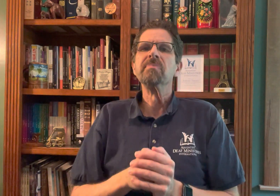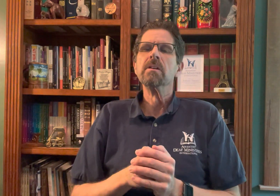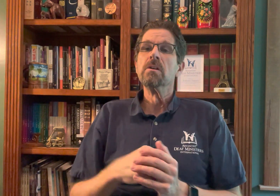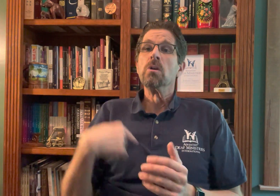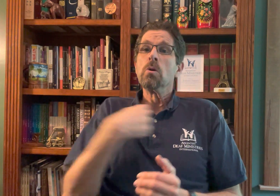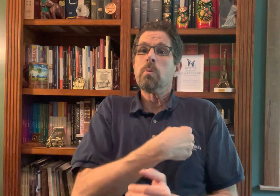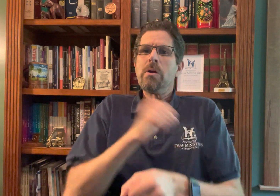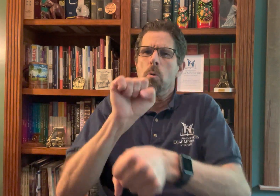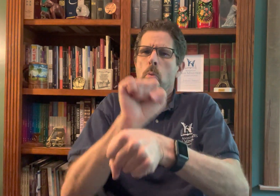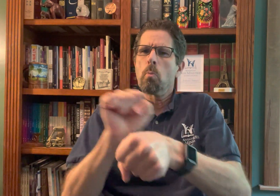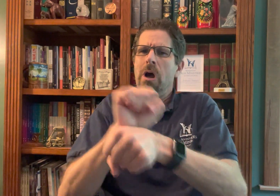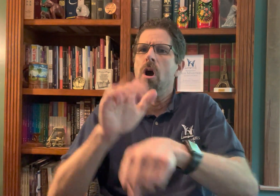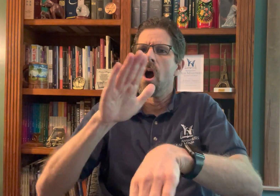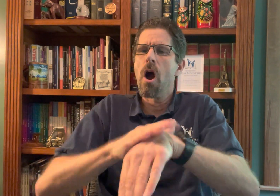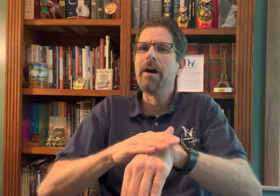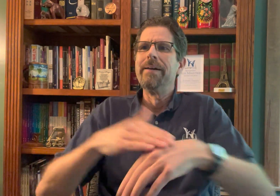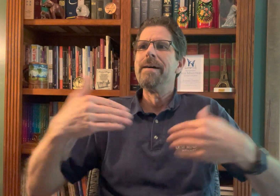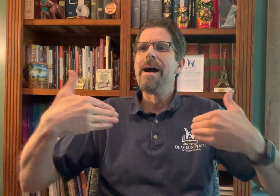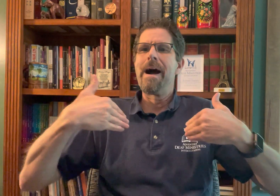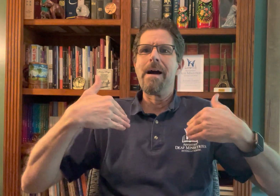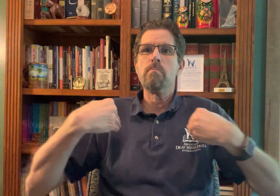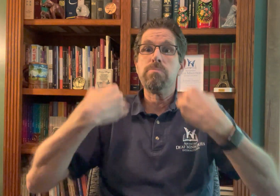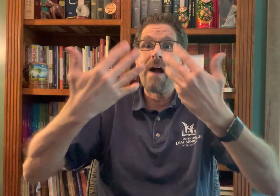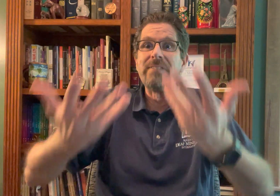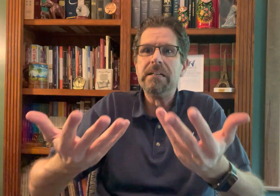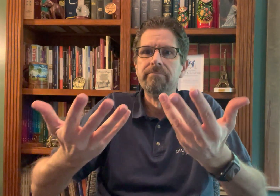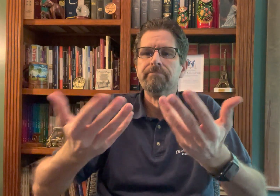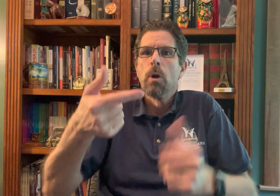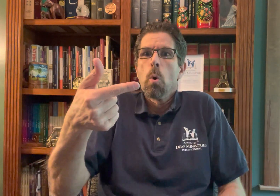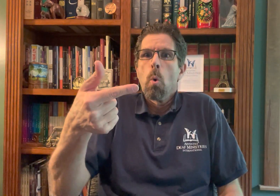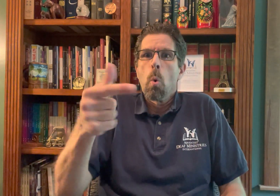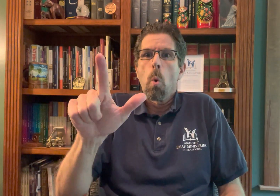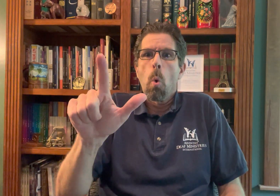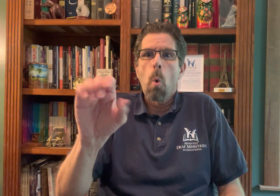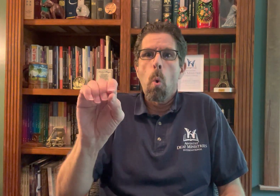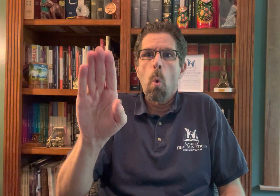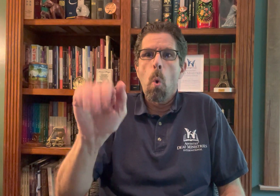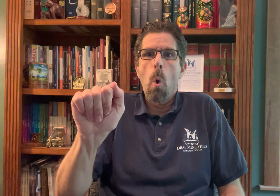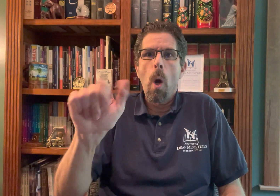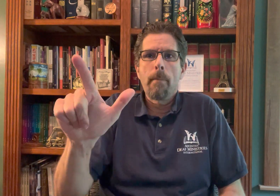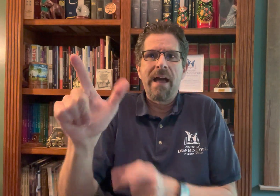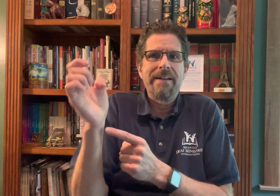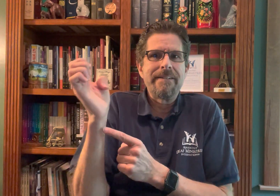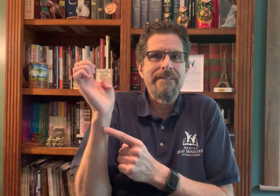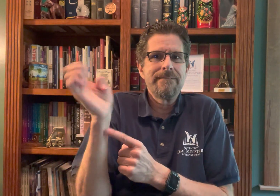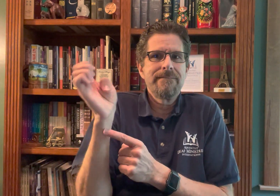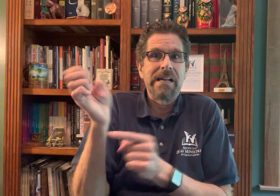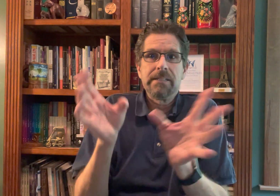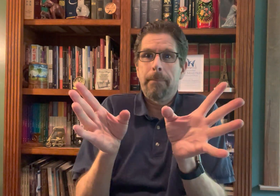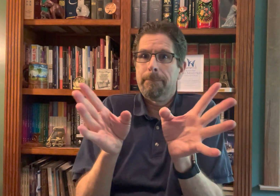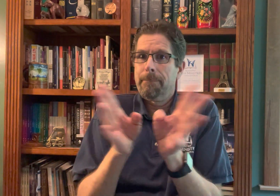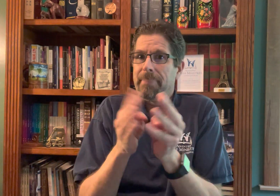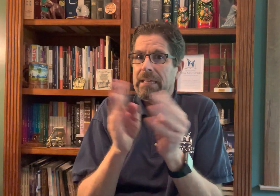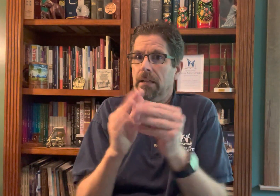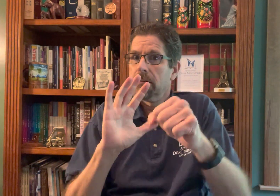Ministries. Let me give you an example. I've been working on providing global